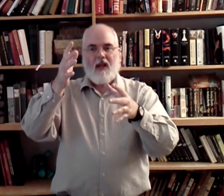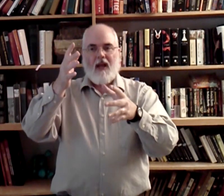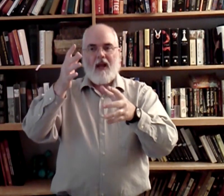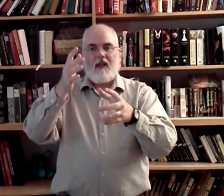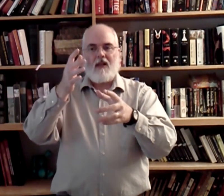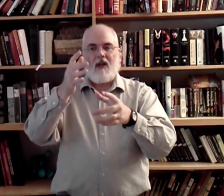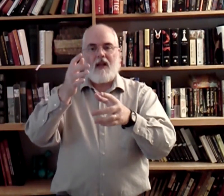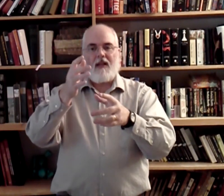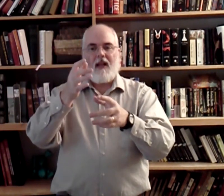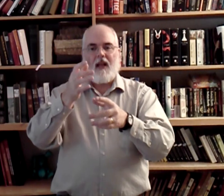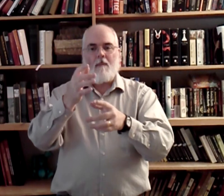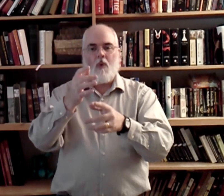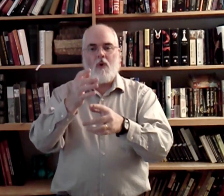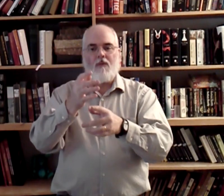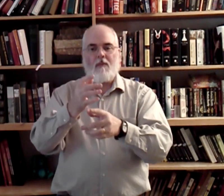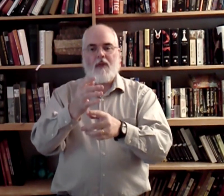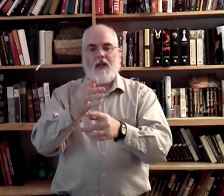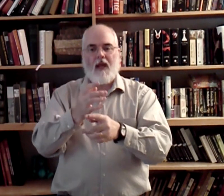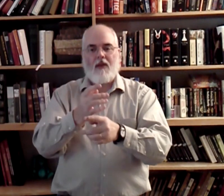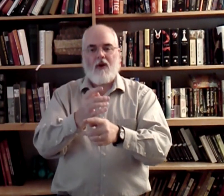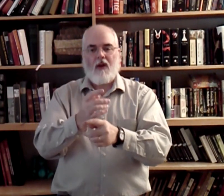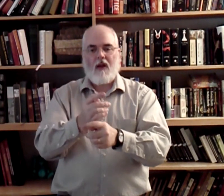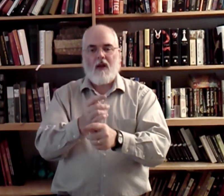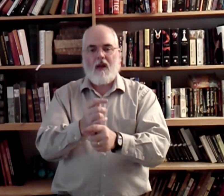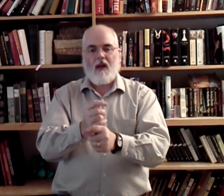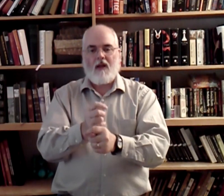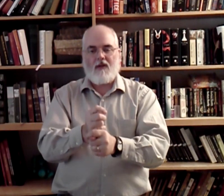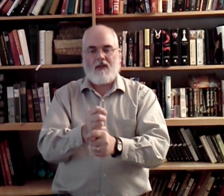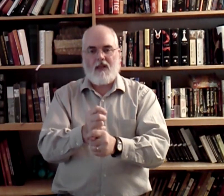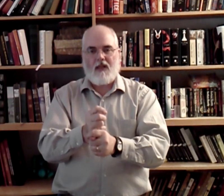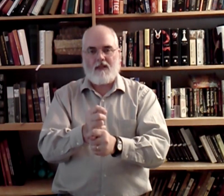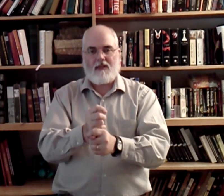And then. Move them together. Into T's.